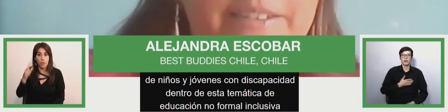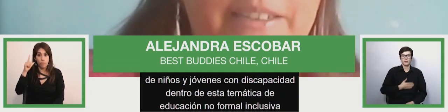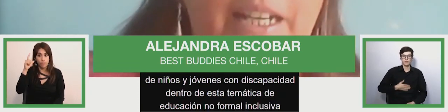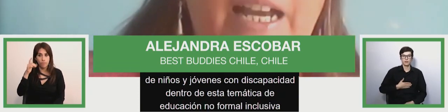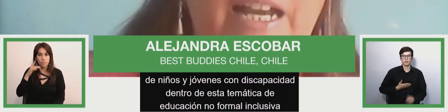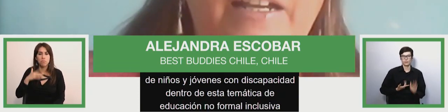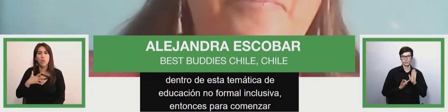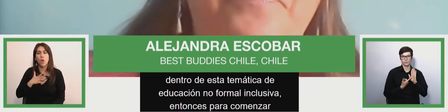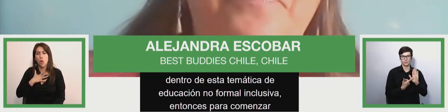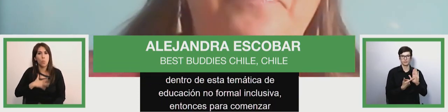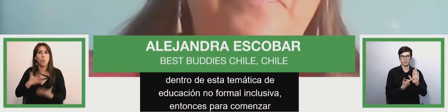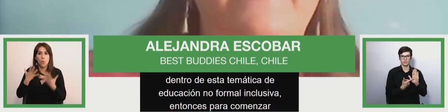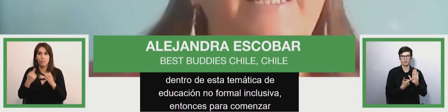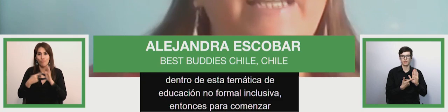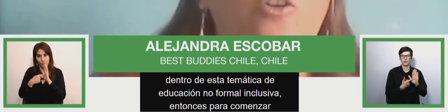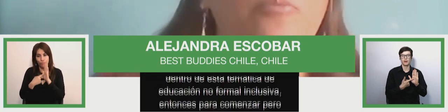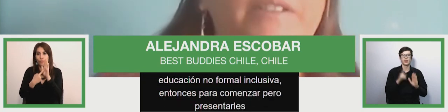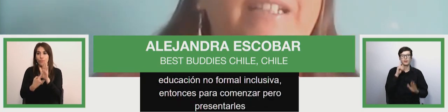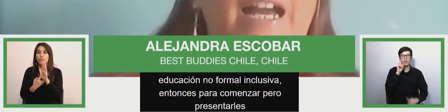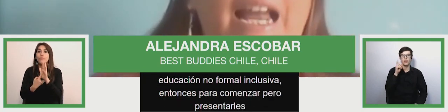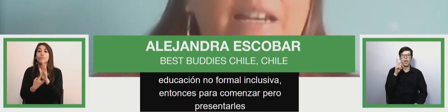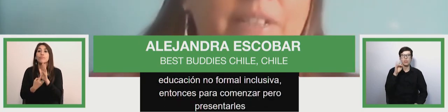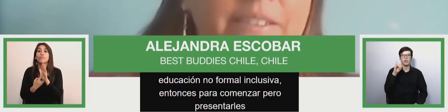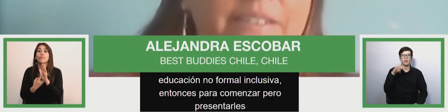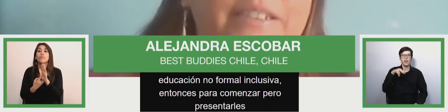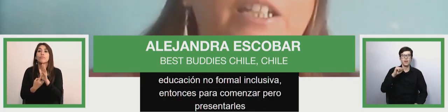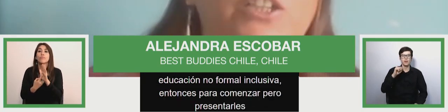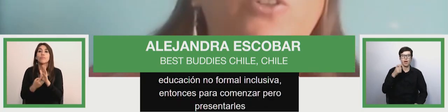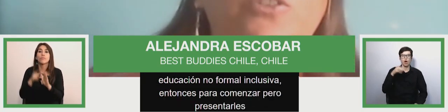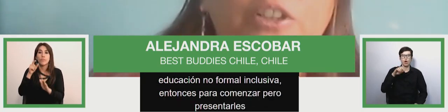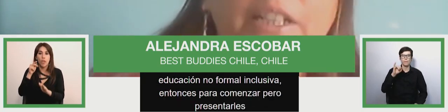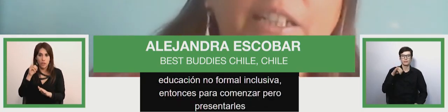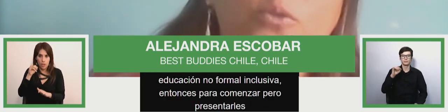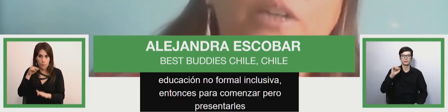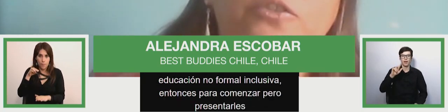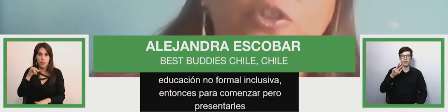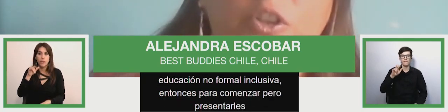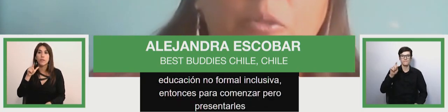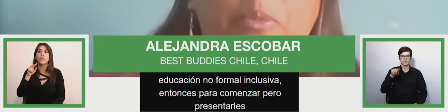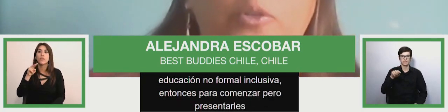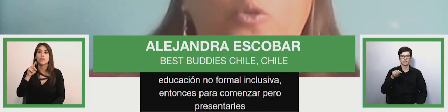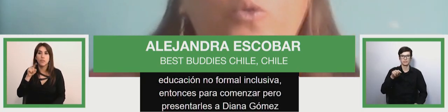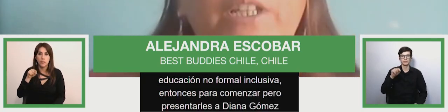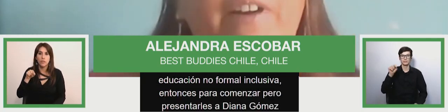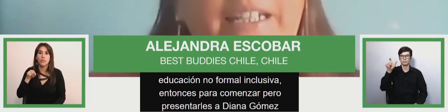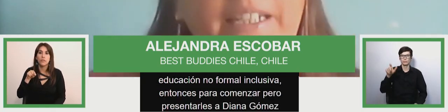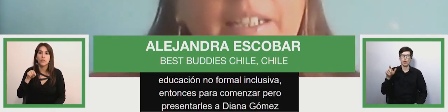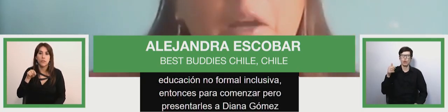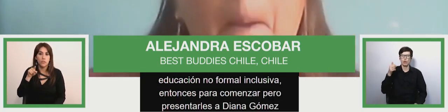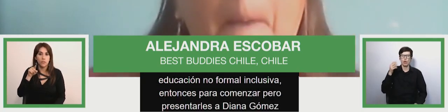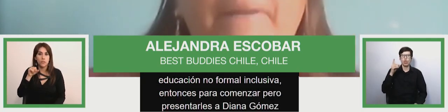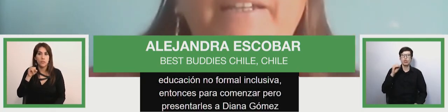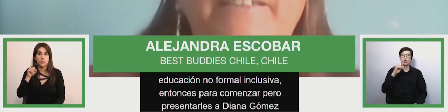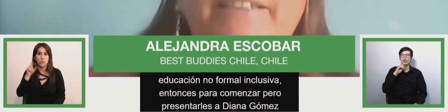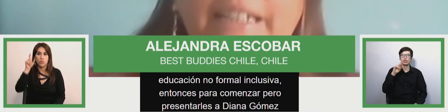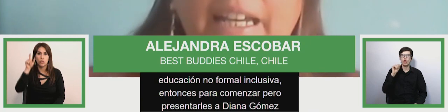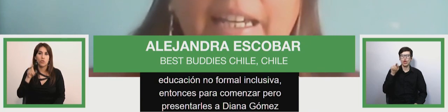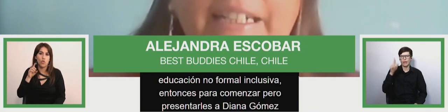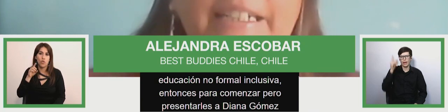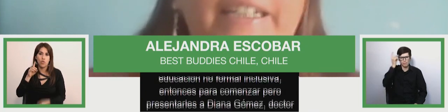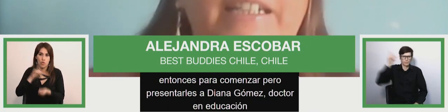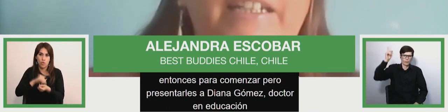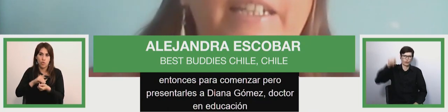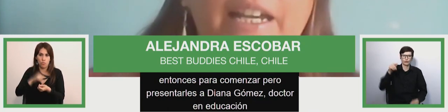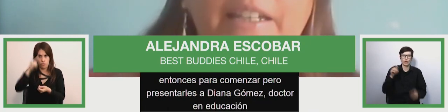present to you adriana gomez alves doctor in education uni valley a